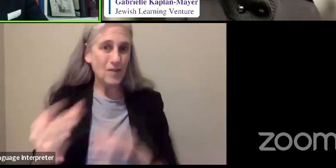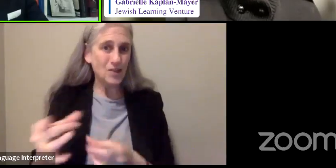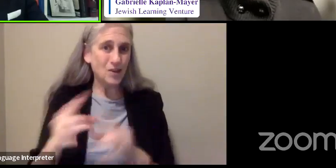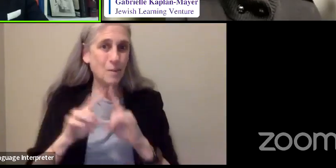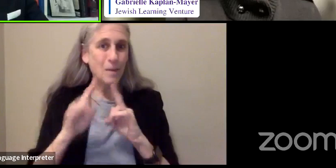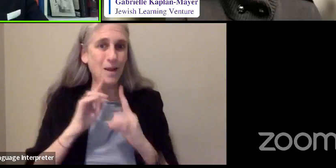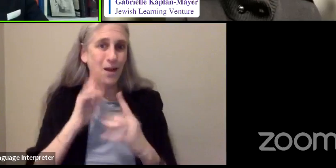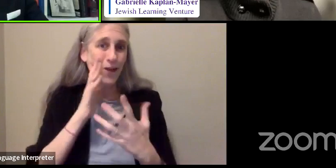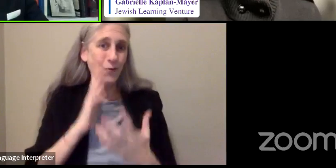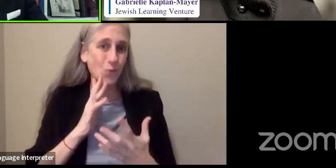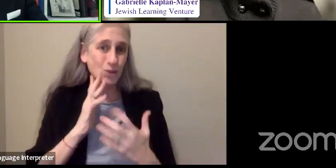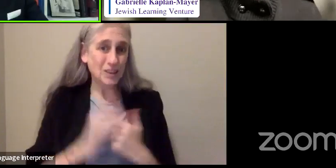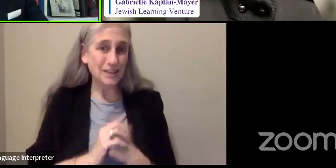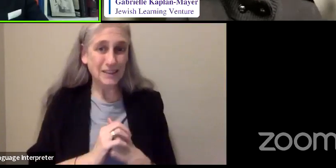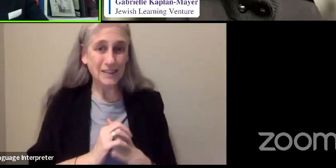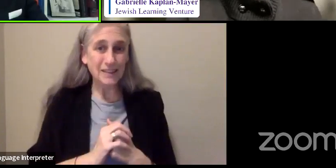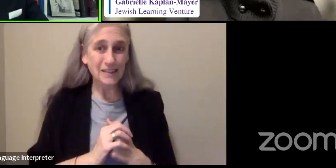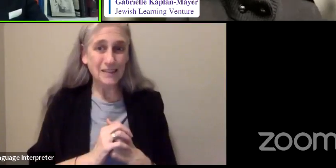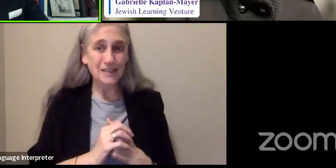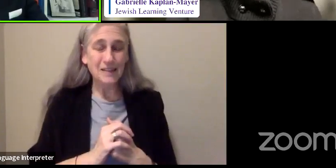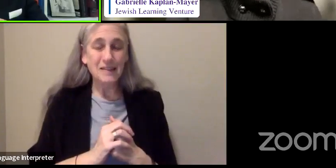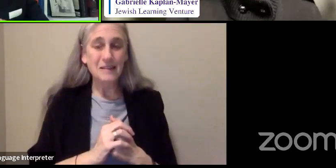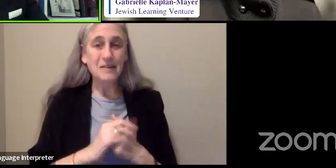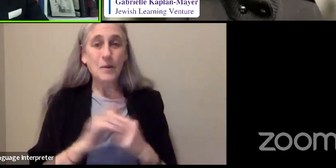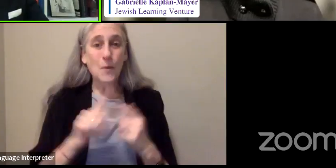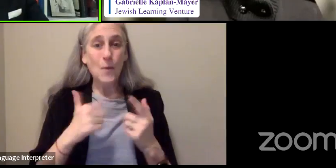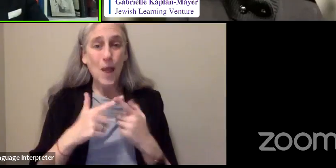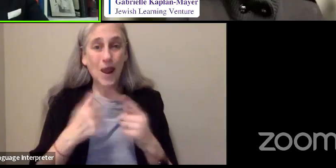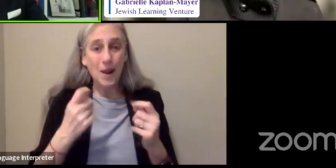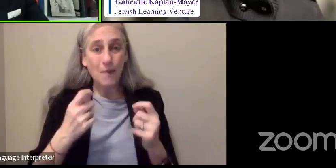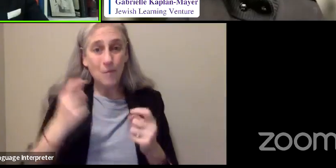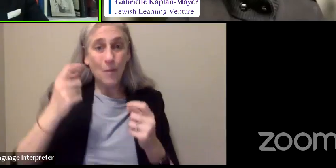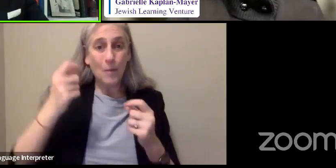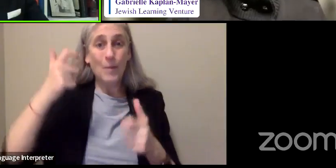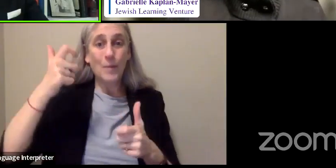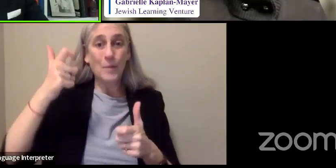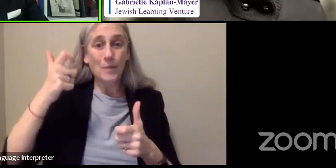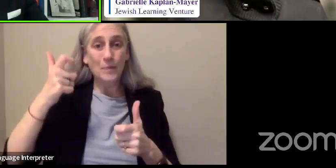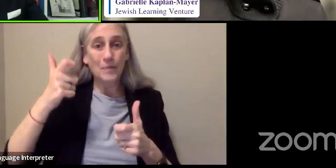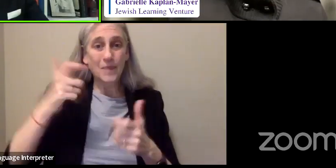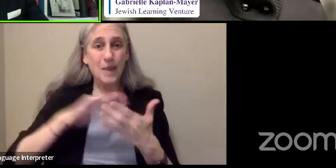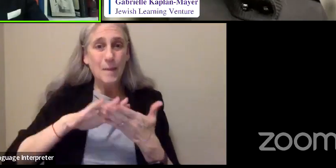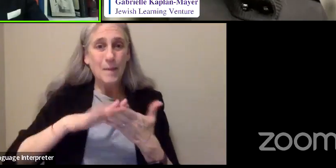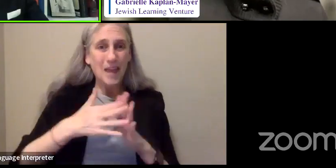Unfortunately, what I got when I sped the tape up was distortion.